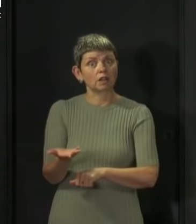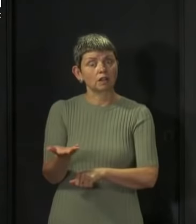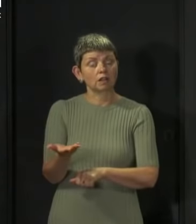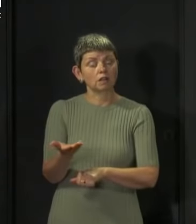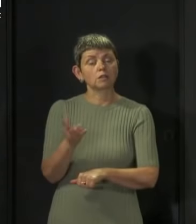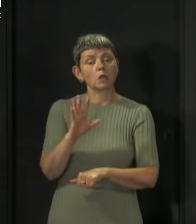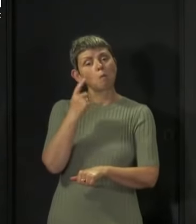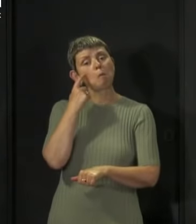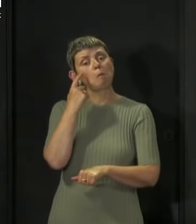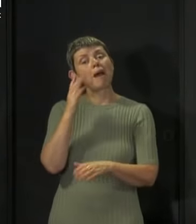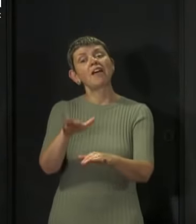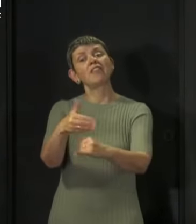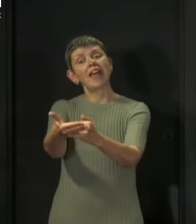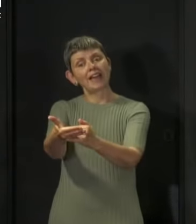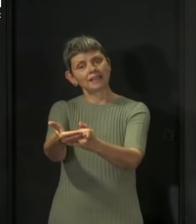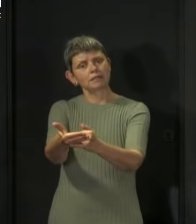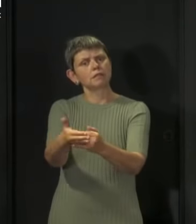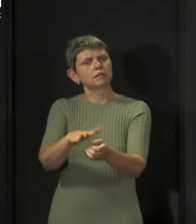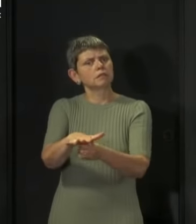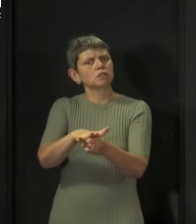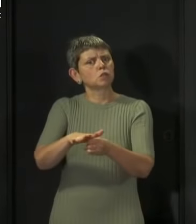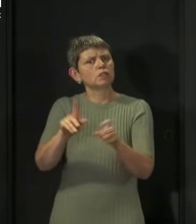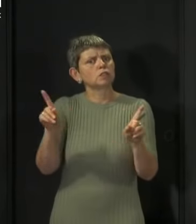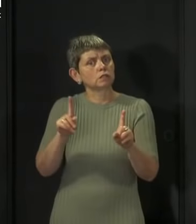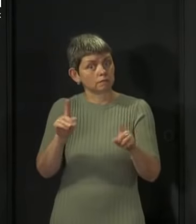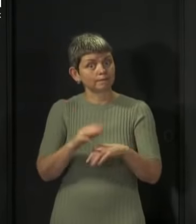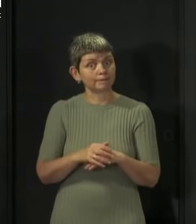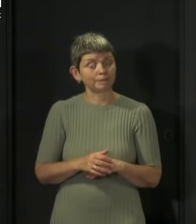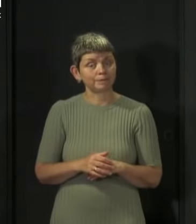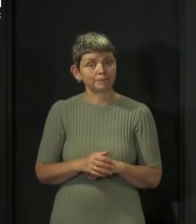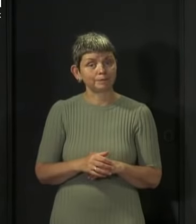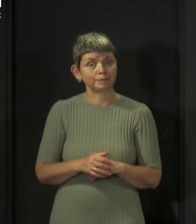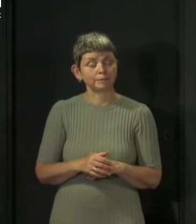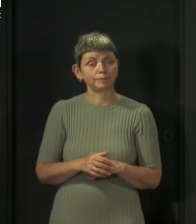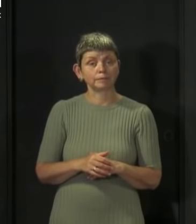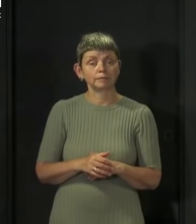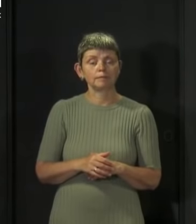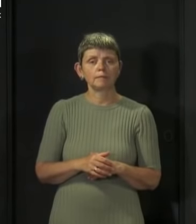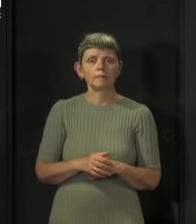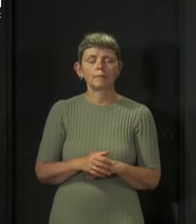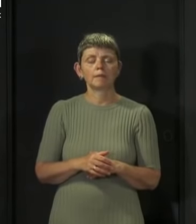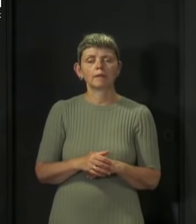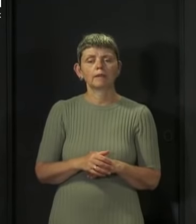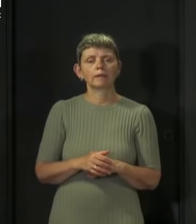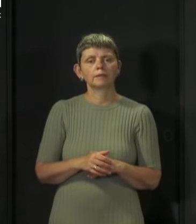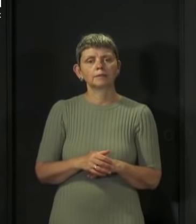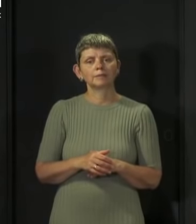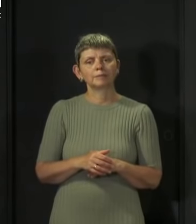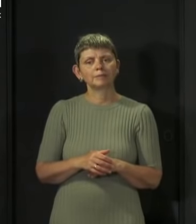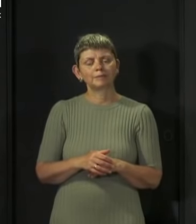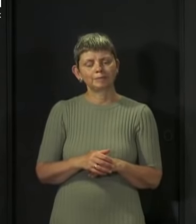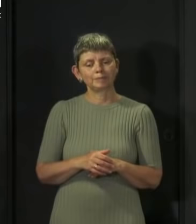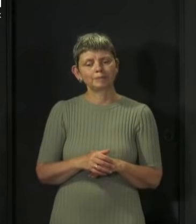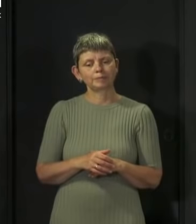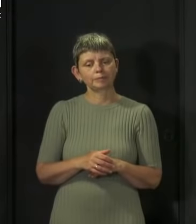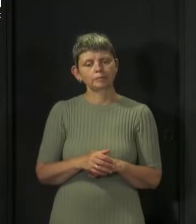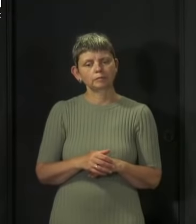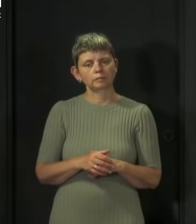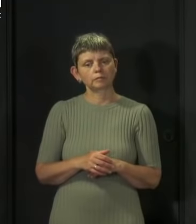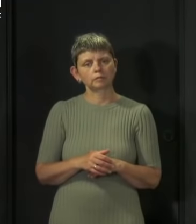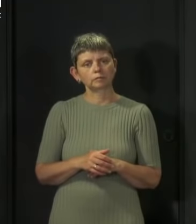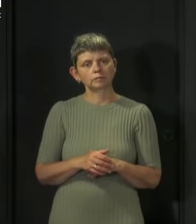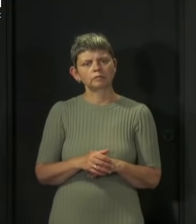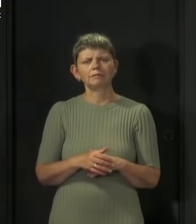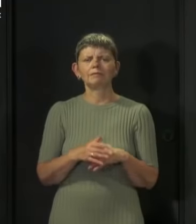that process and see what the situation is there. But, you know, don't, it's not, there will be questions